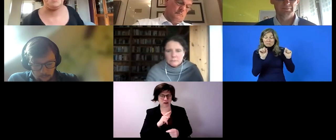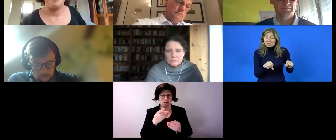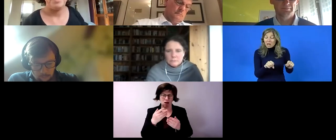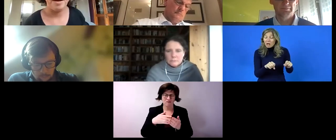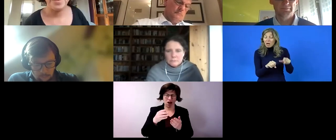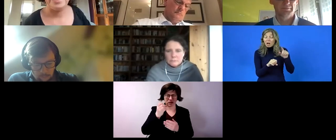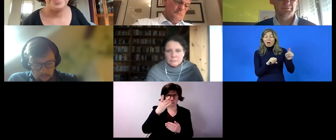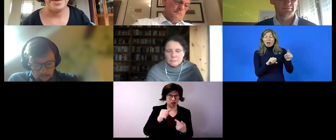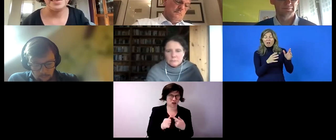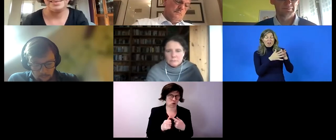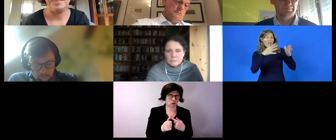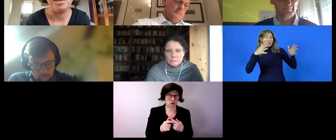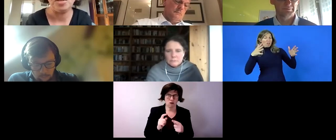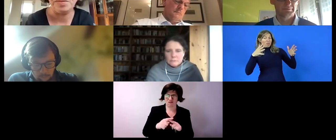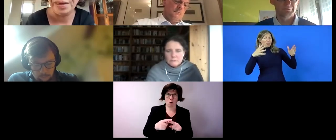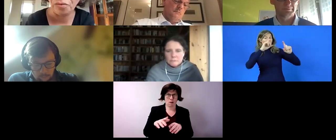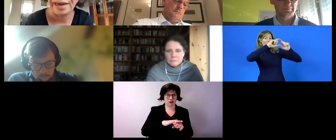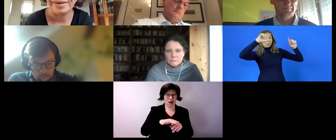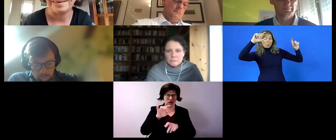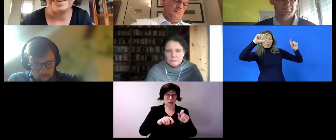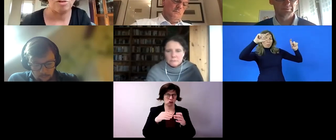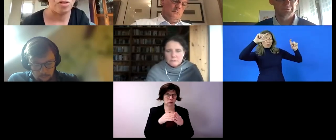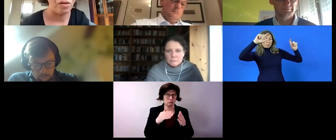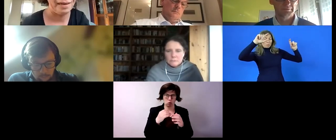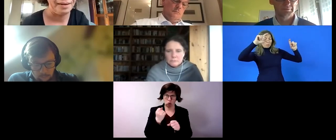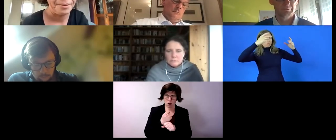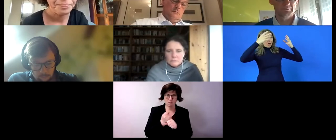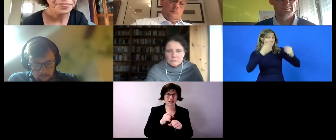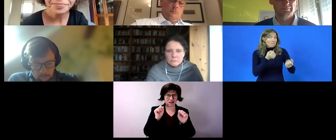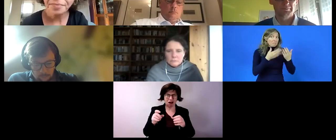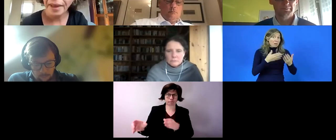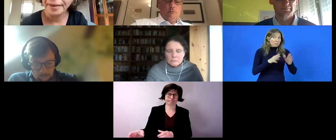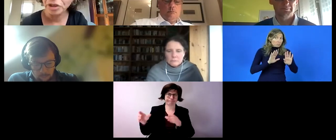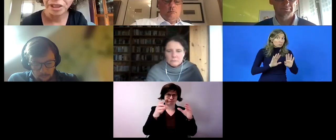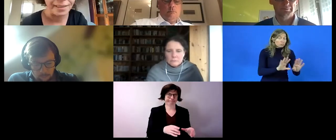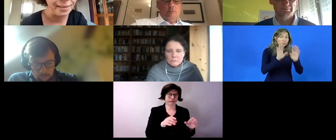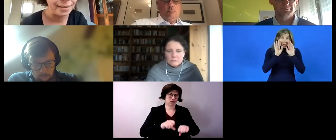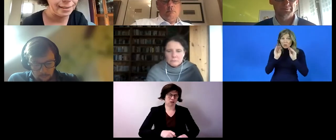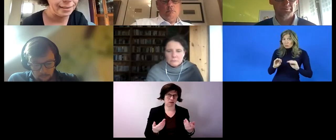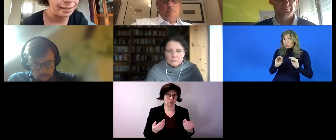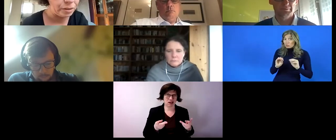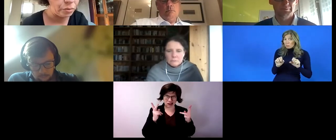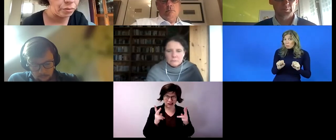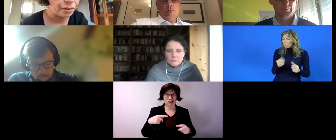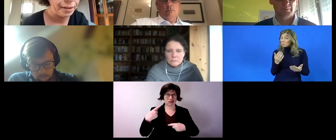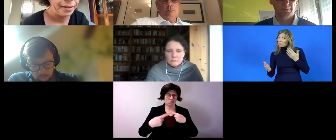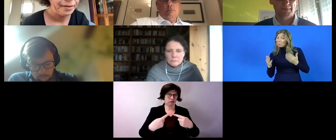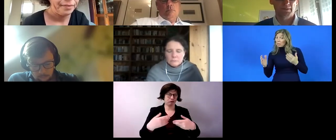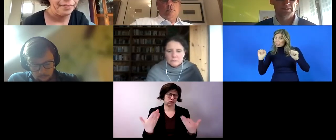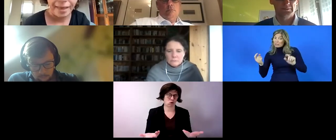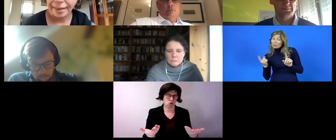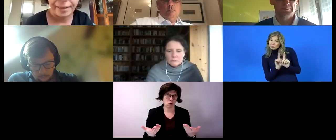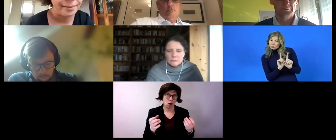their own um education vocational education possibilities couldn't that be a possibility couldn't